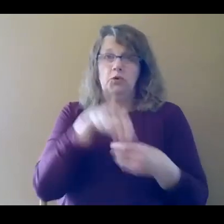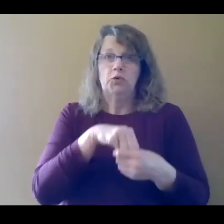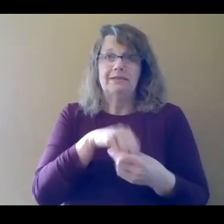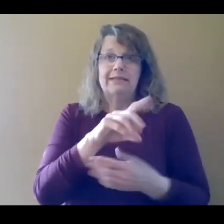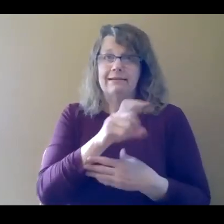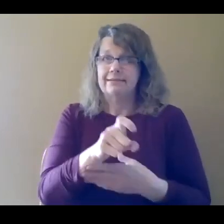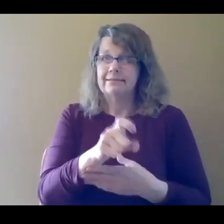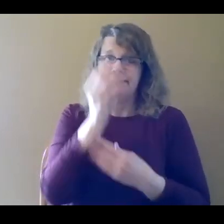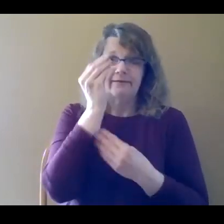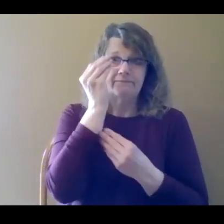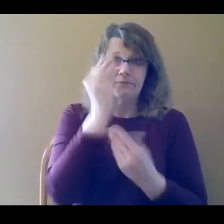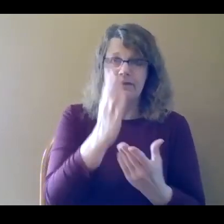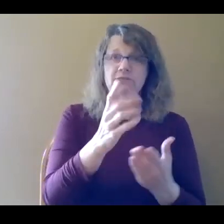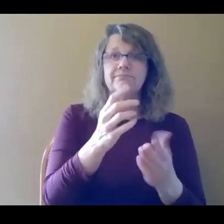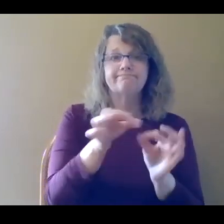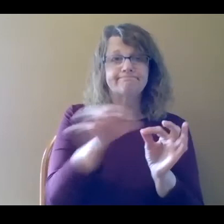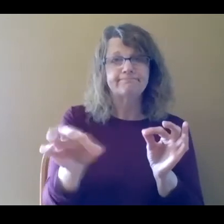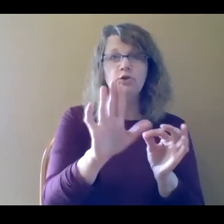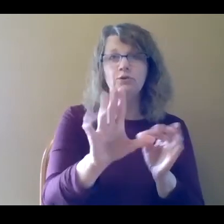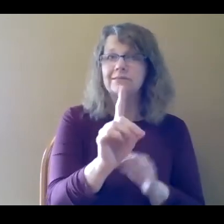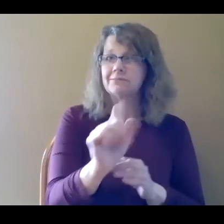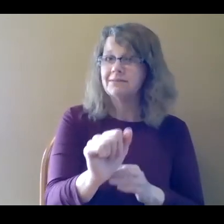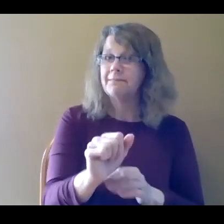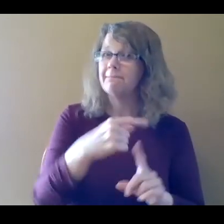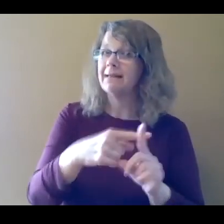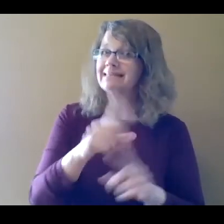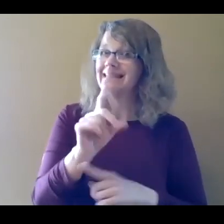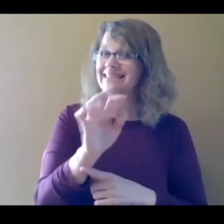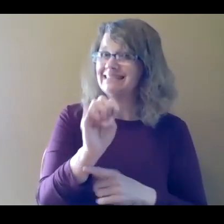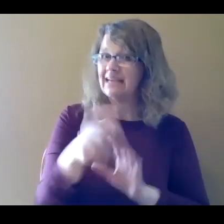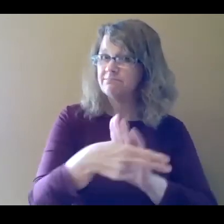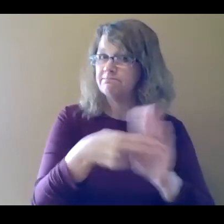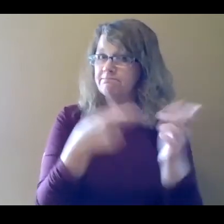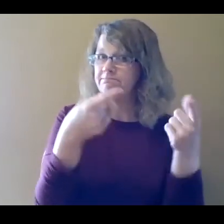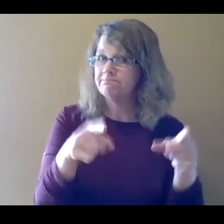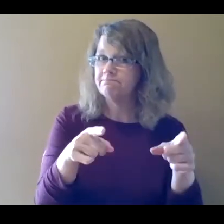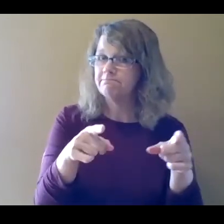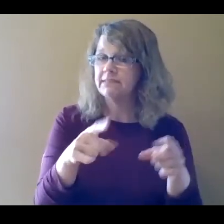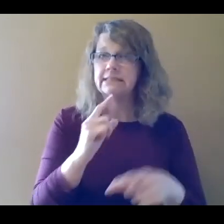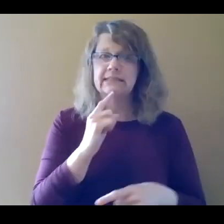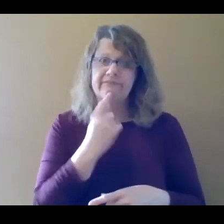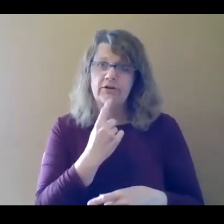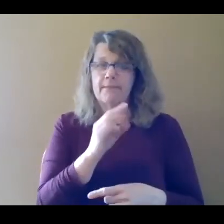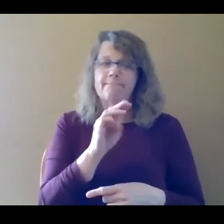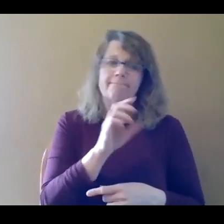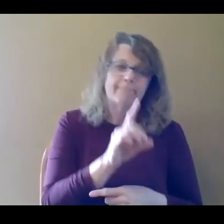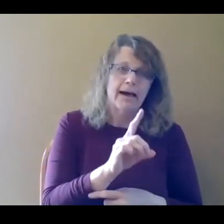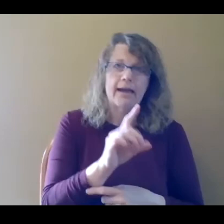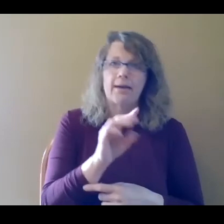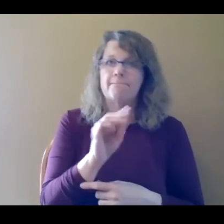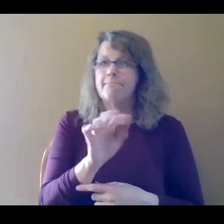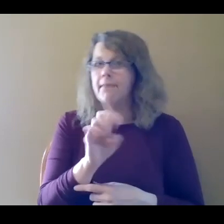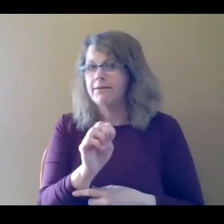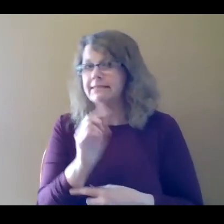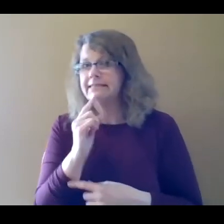the disability and the date of diagnosis, the severity, whether it be mild, moderate,